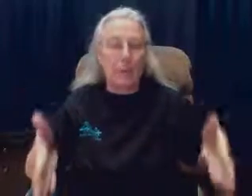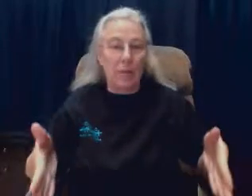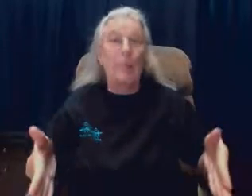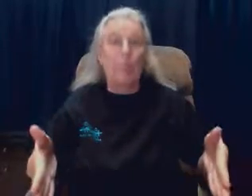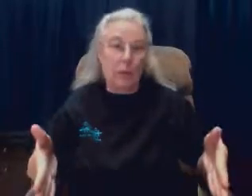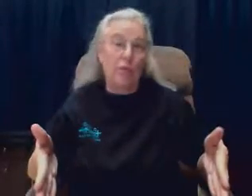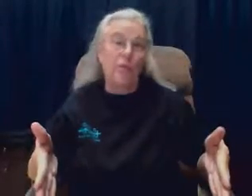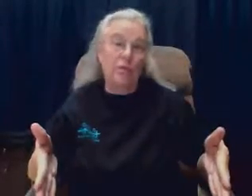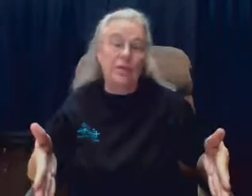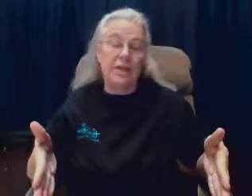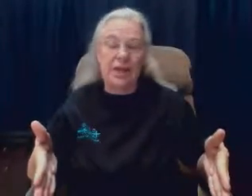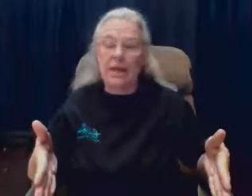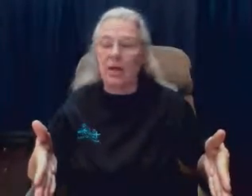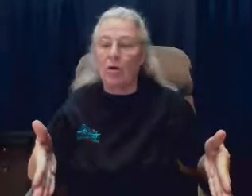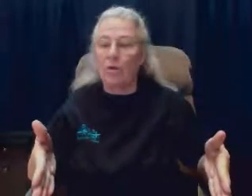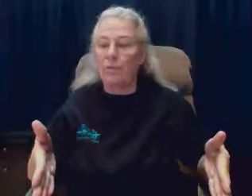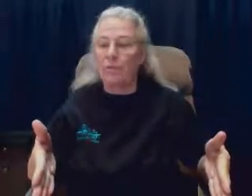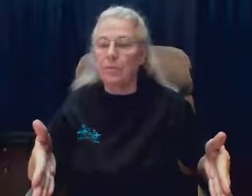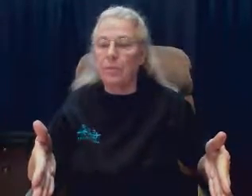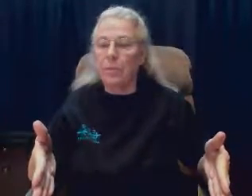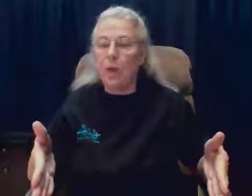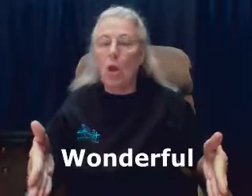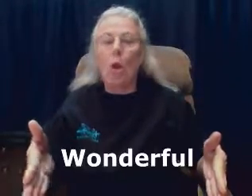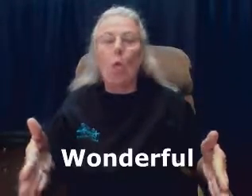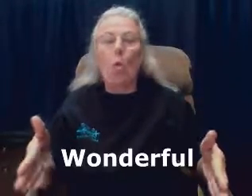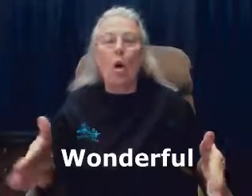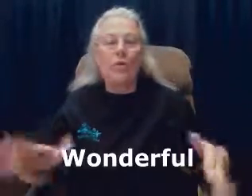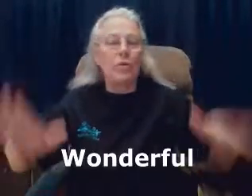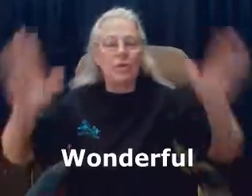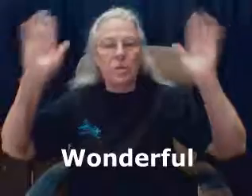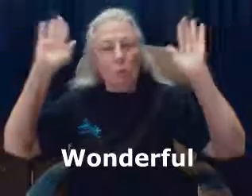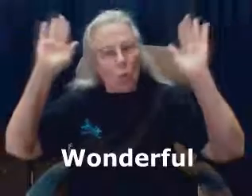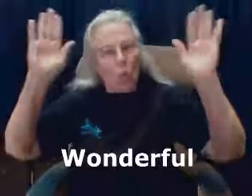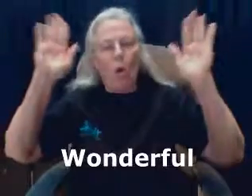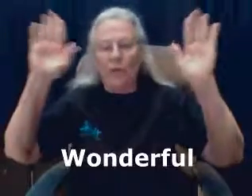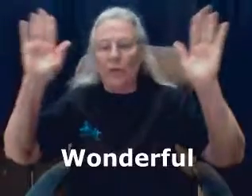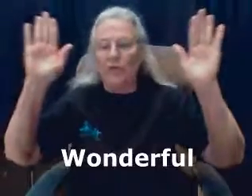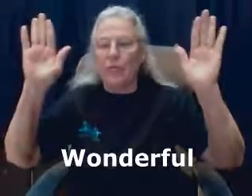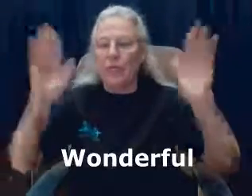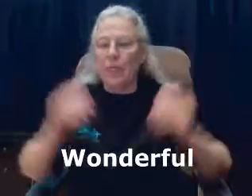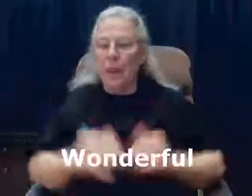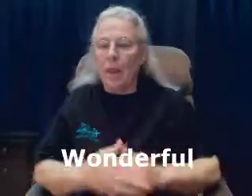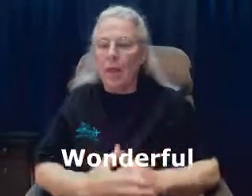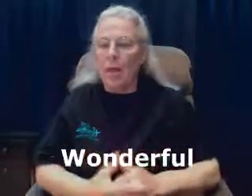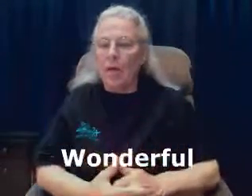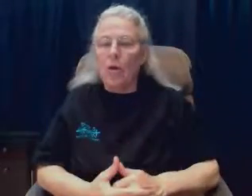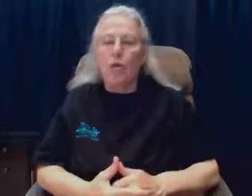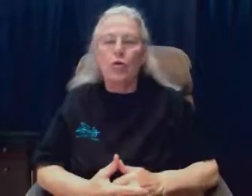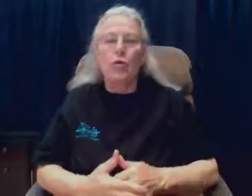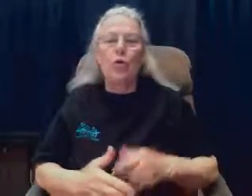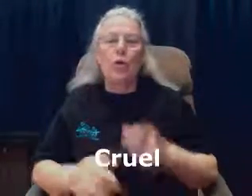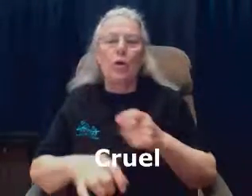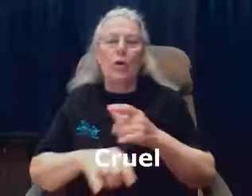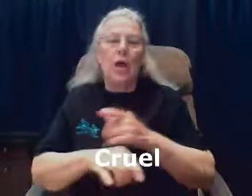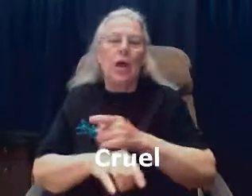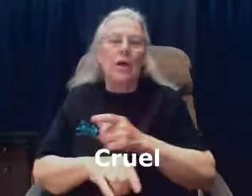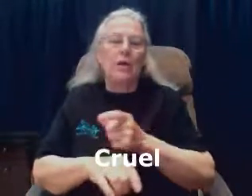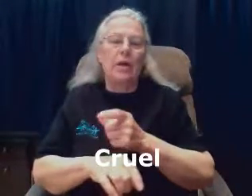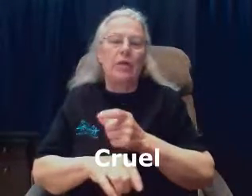remember to put the person ending on it. Wondrous or wonderful. Cruel, and if